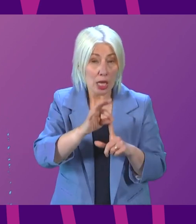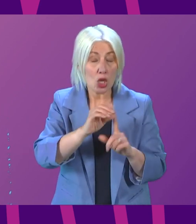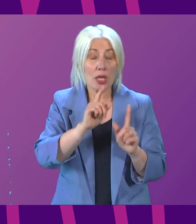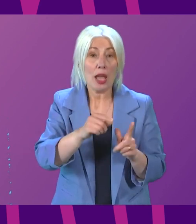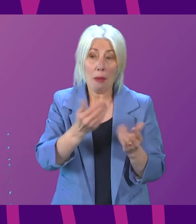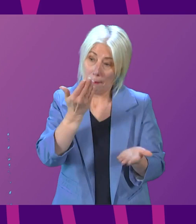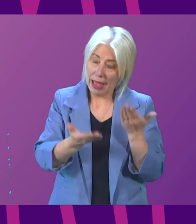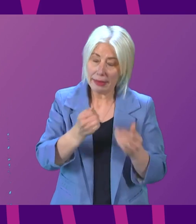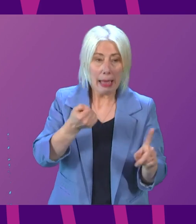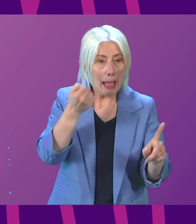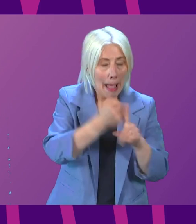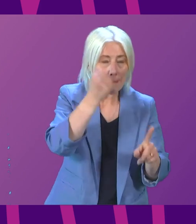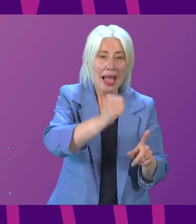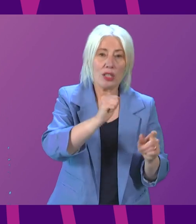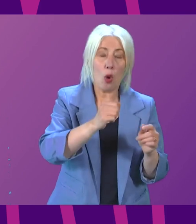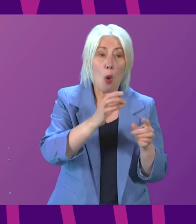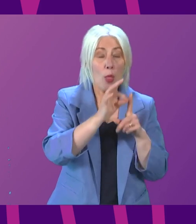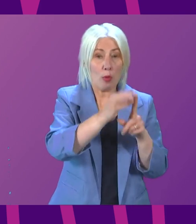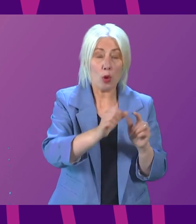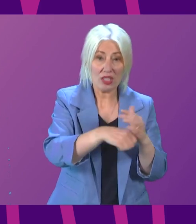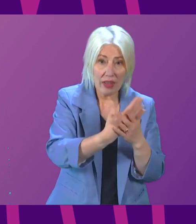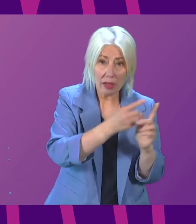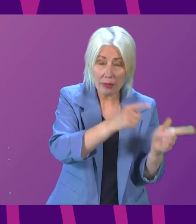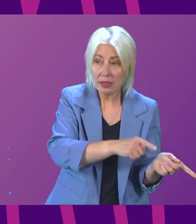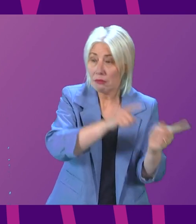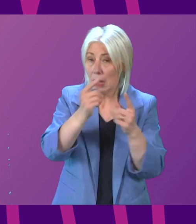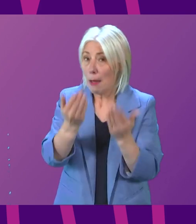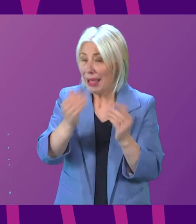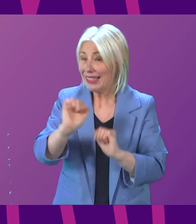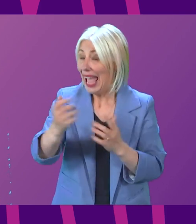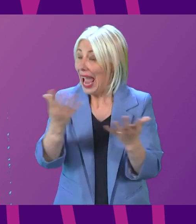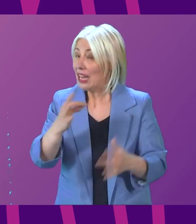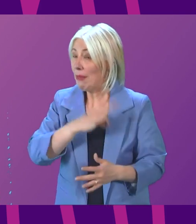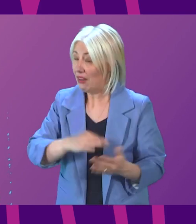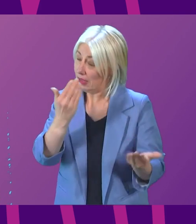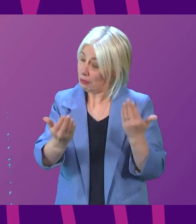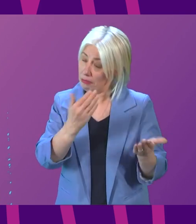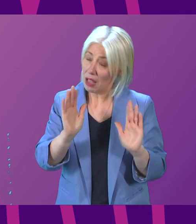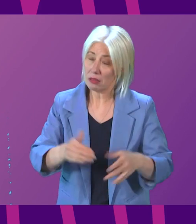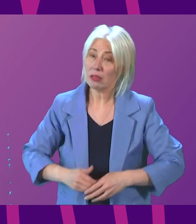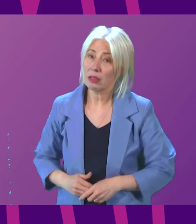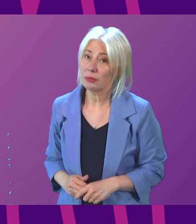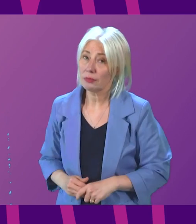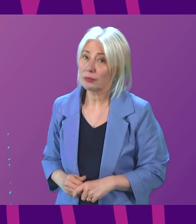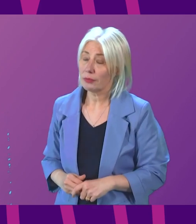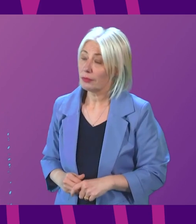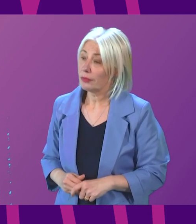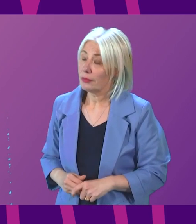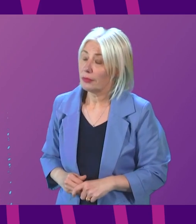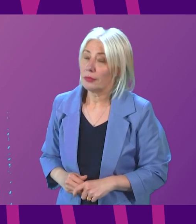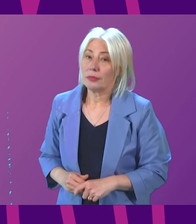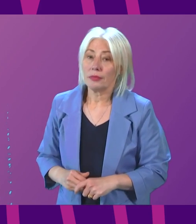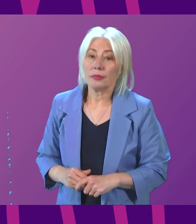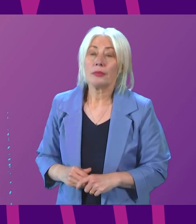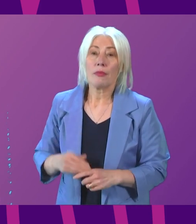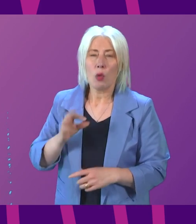between the impact of the proposed development on the environment and with any potential benefits. Question number three, Stuart McMillan. Thank